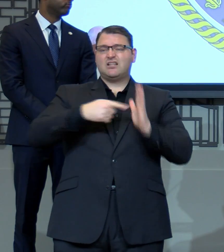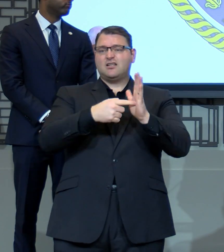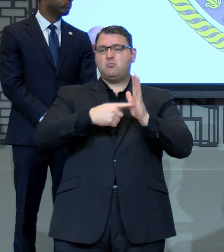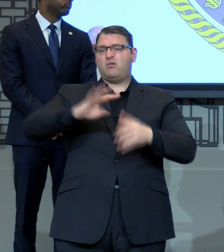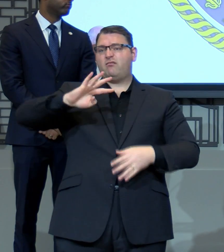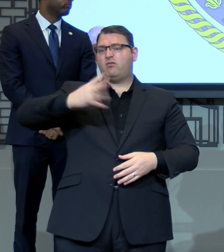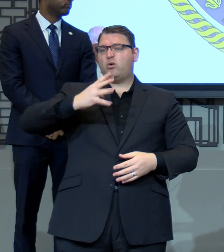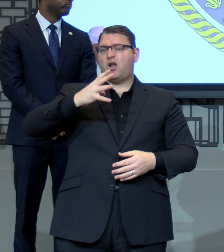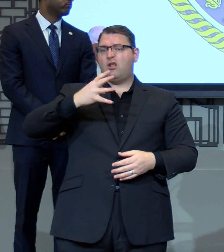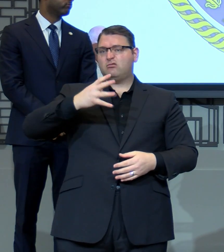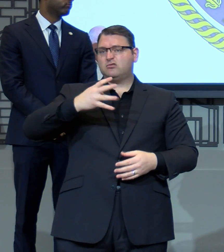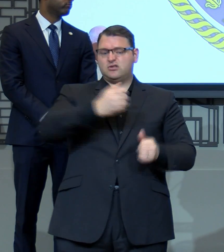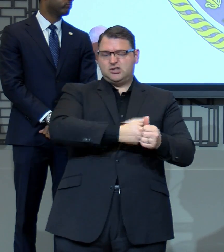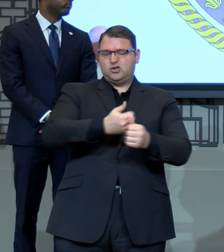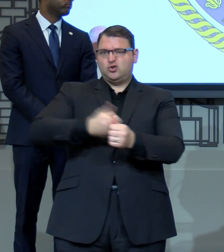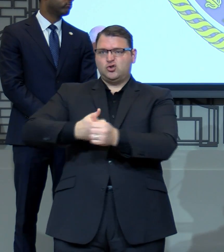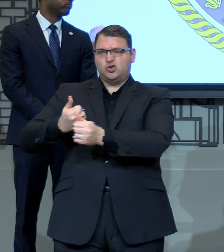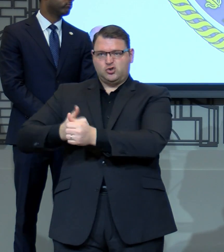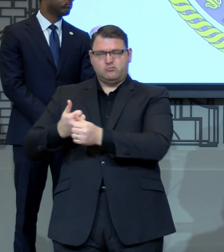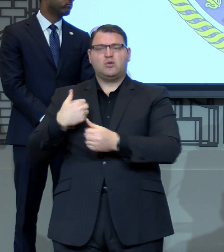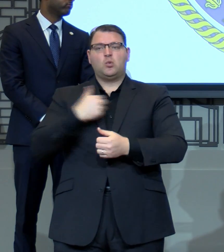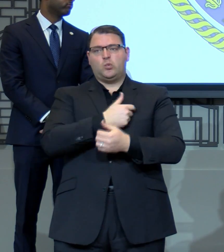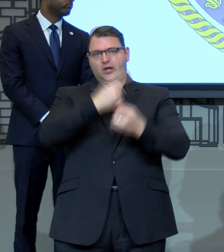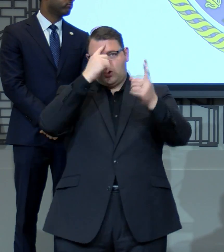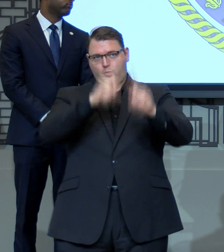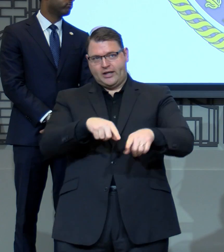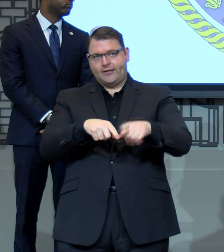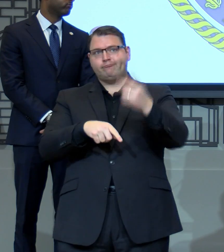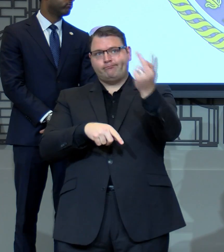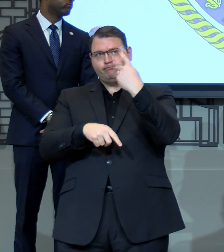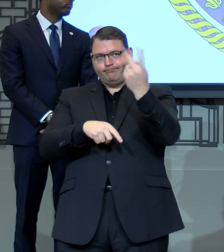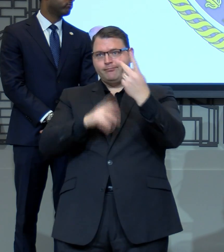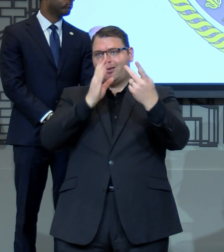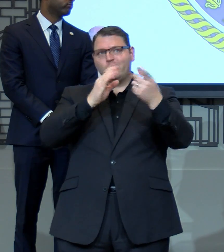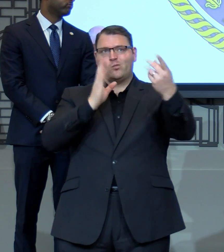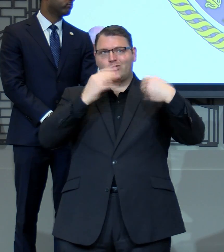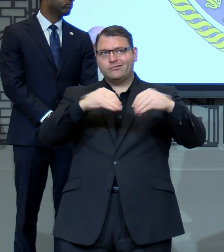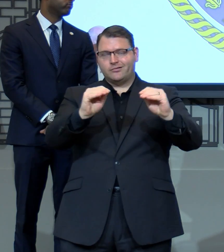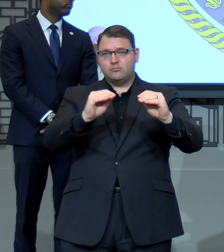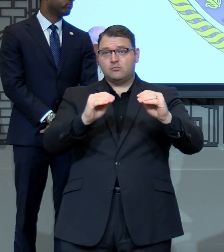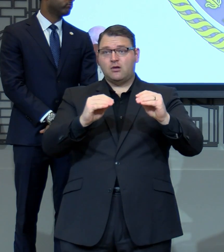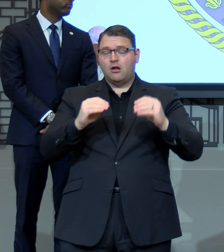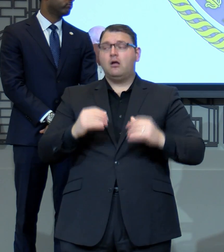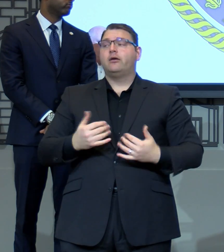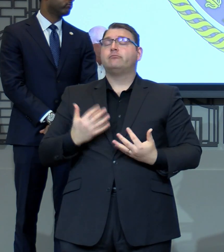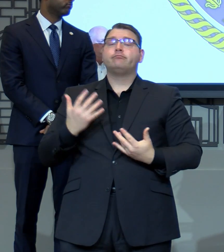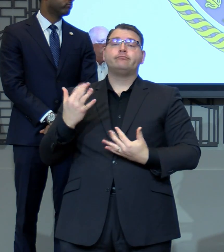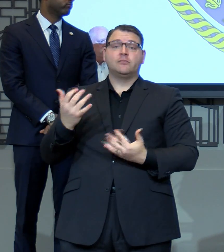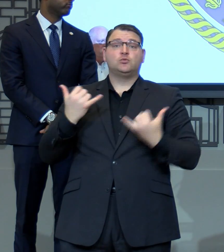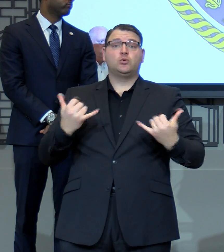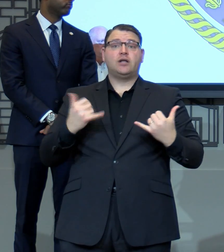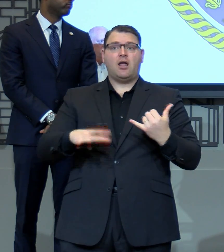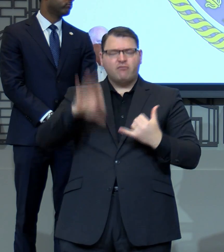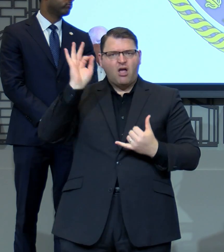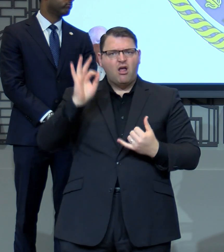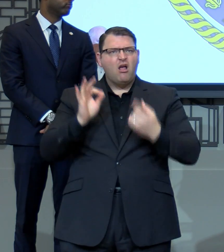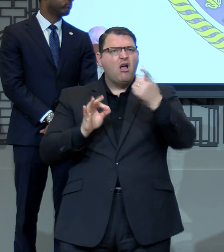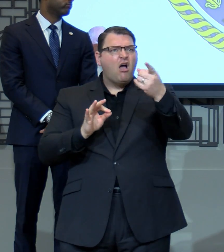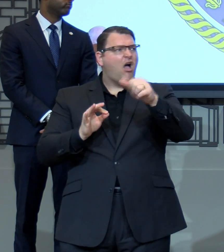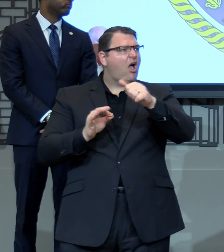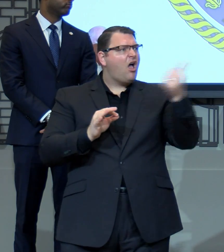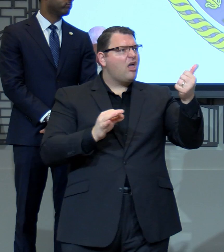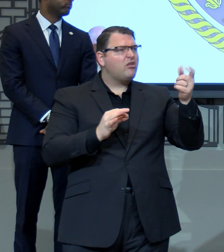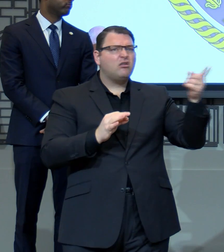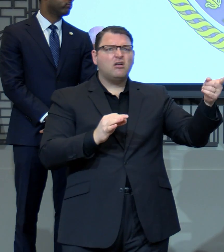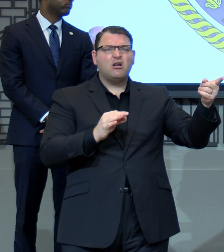And then we were notified, for example, today, that someone had bidded more than that, and they were not